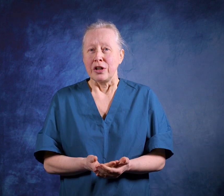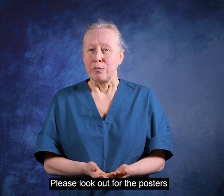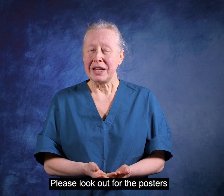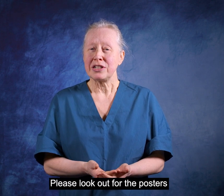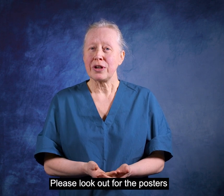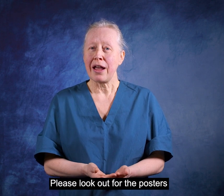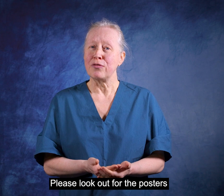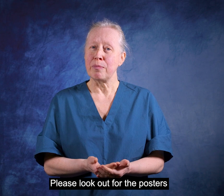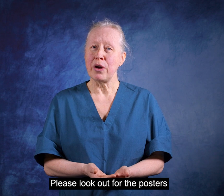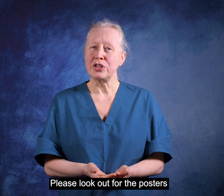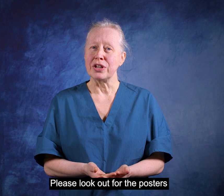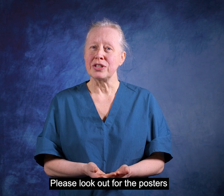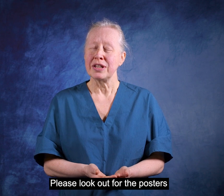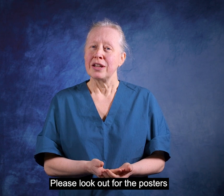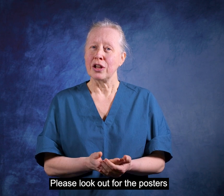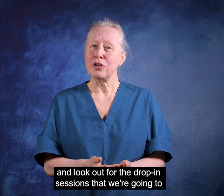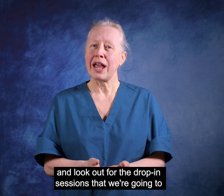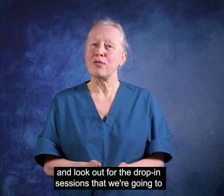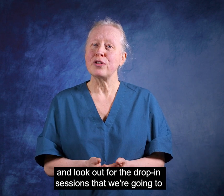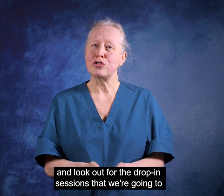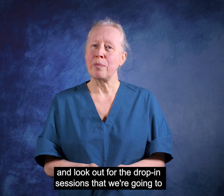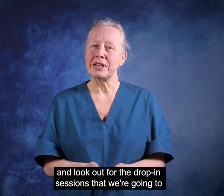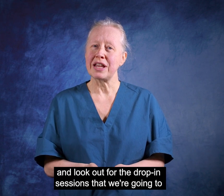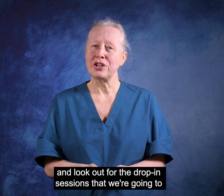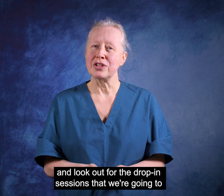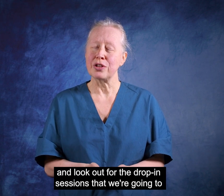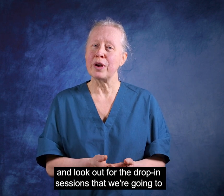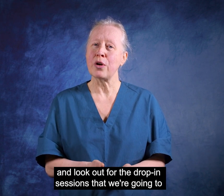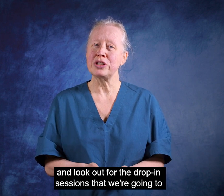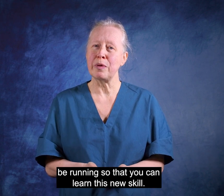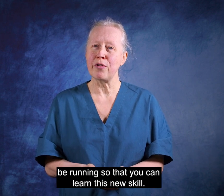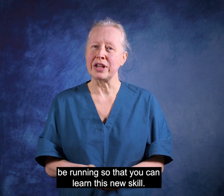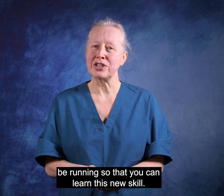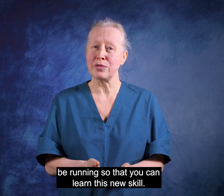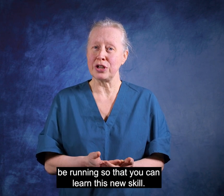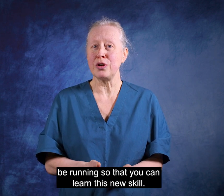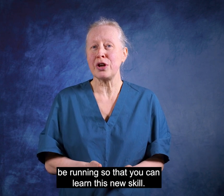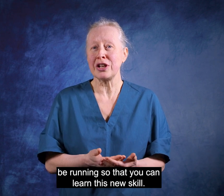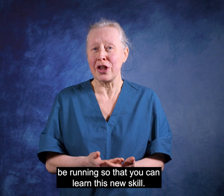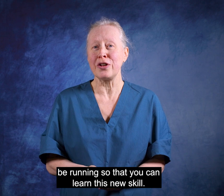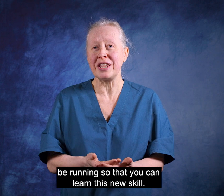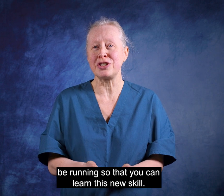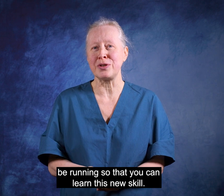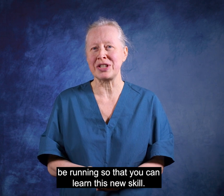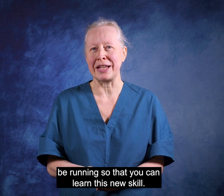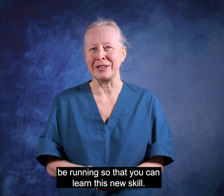Please look out for the posters and look out for the drop-in sessions that we're going to be running so that you can learn this new skill.